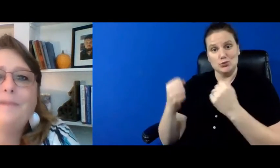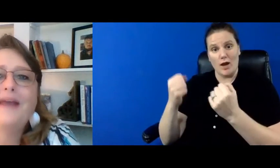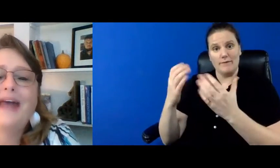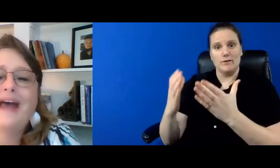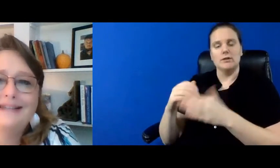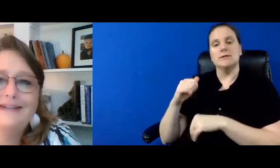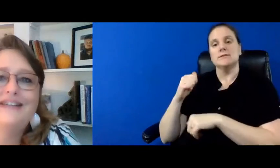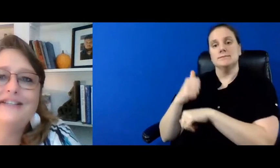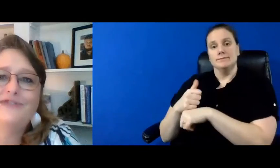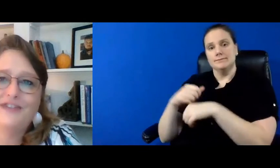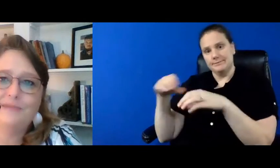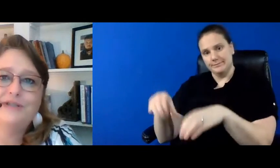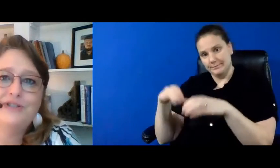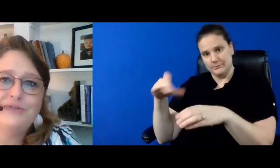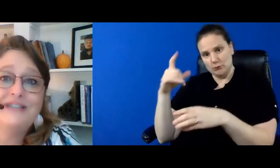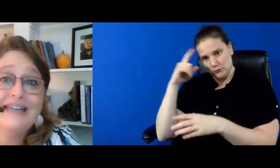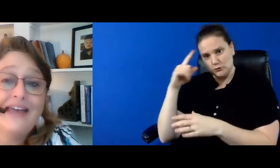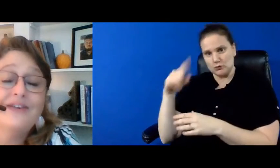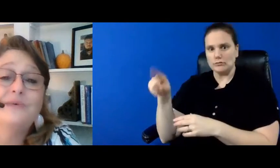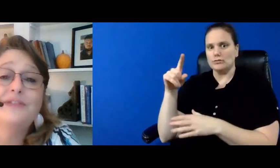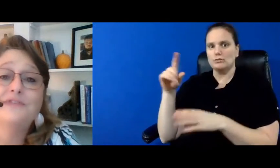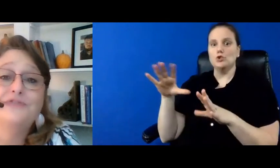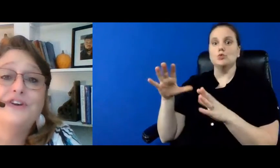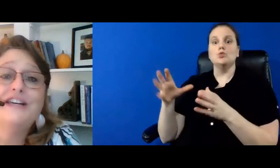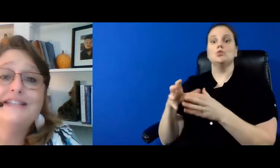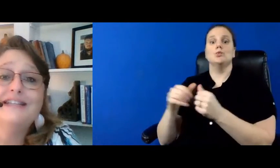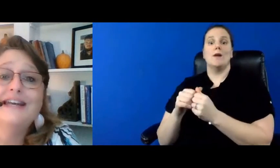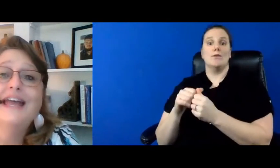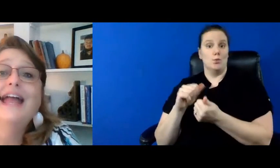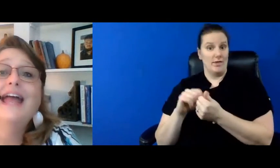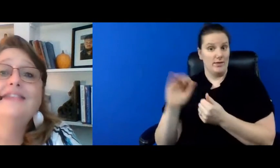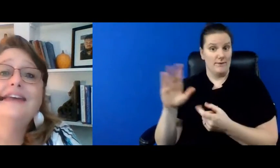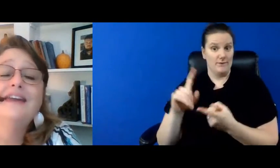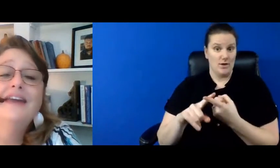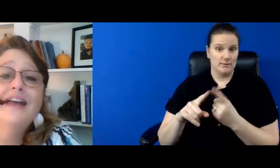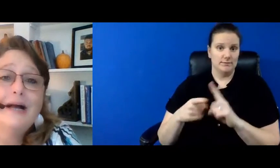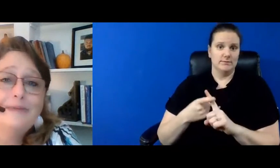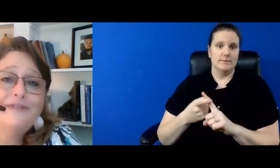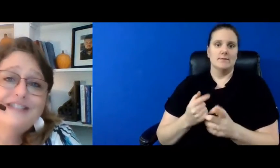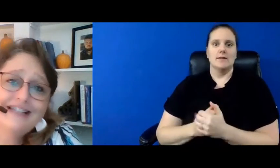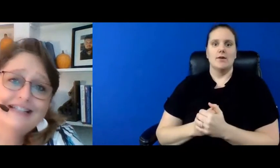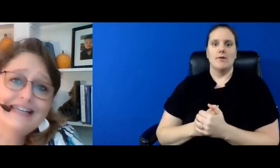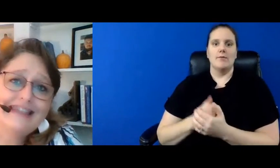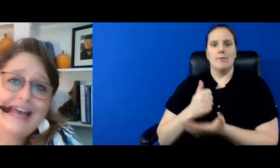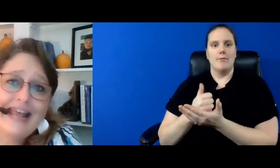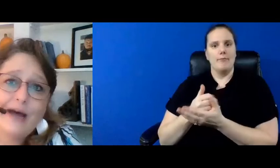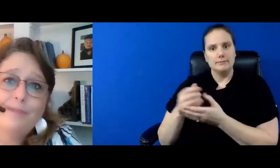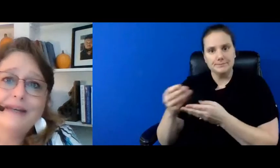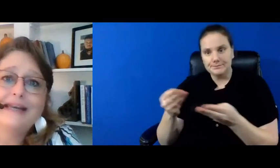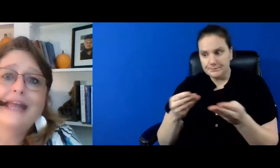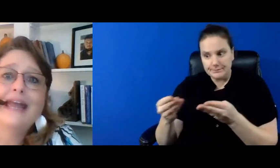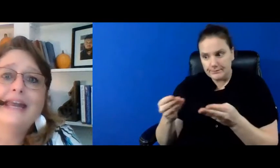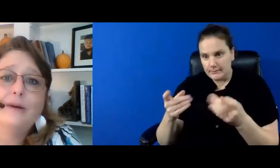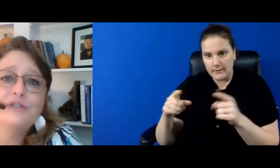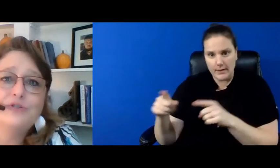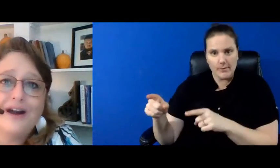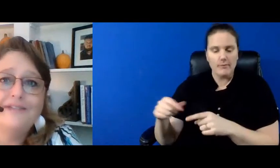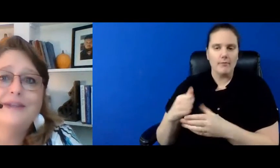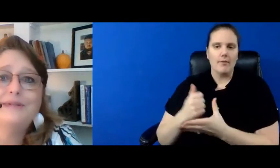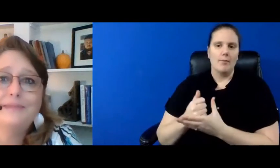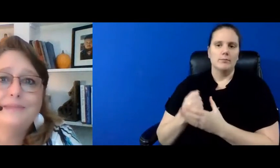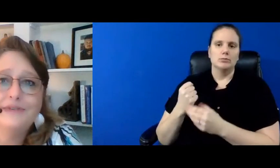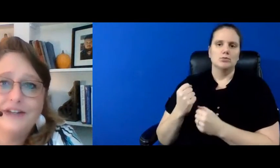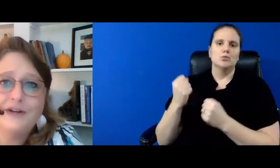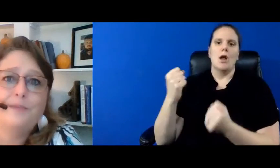set up activities for them to do together with their friends and then helps facilitate that happening and helps